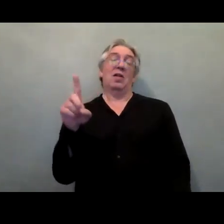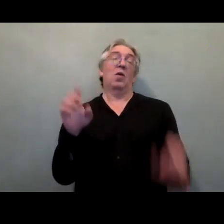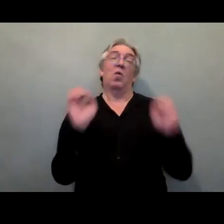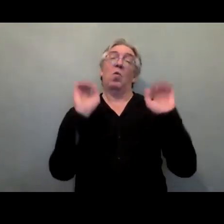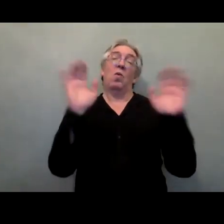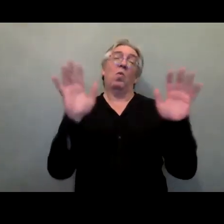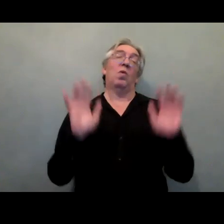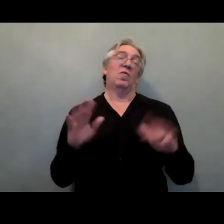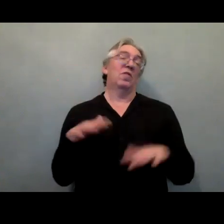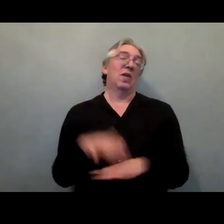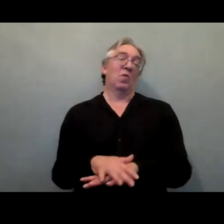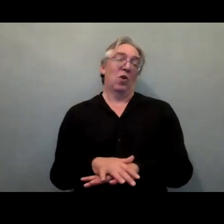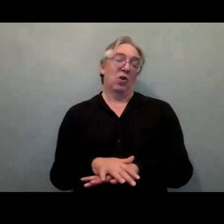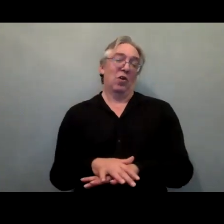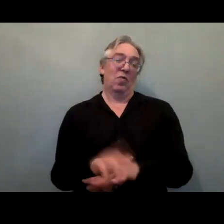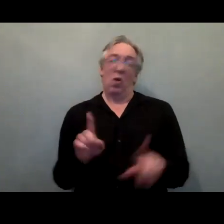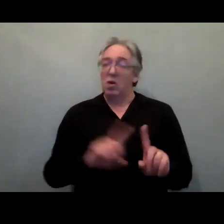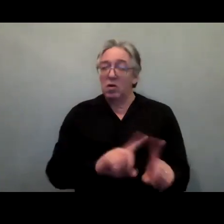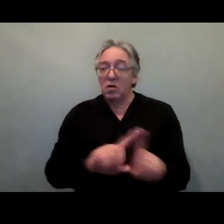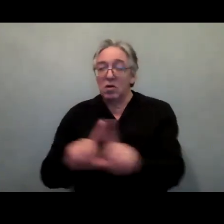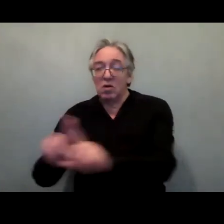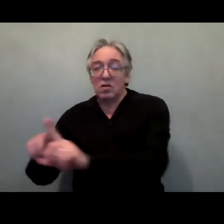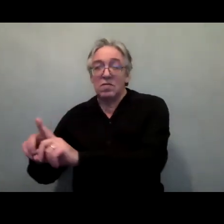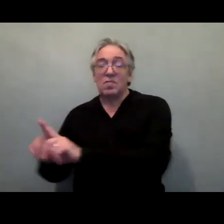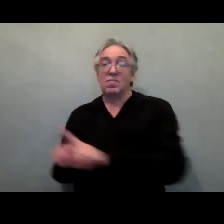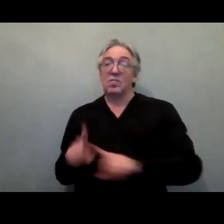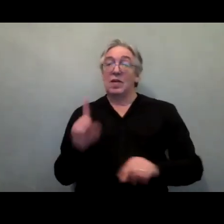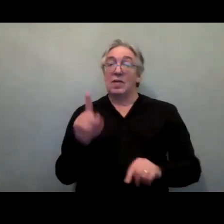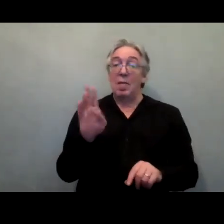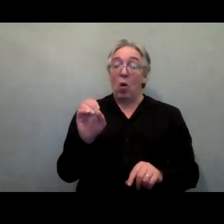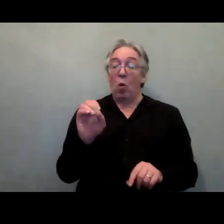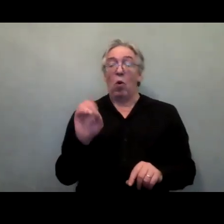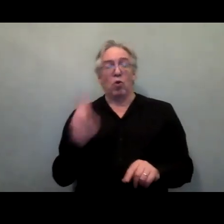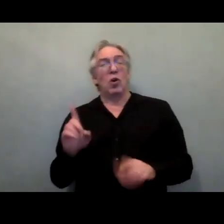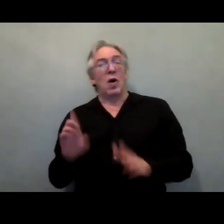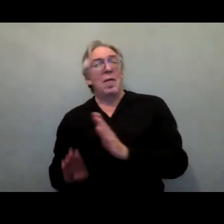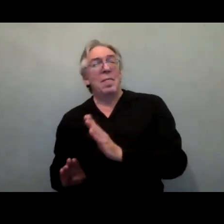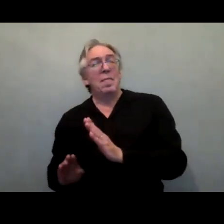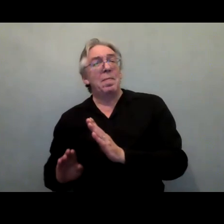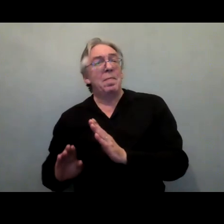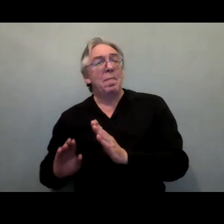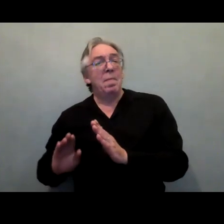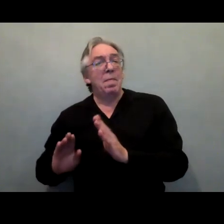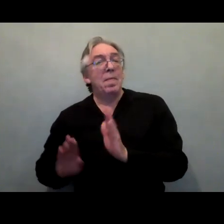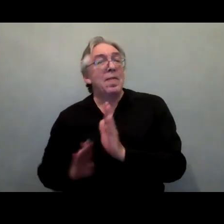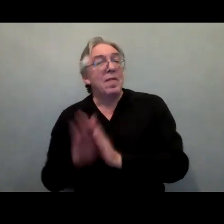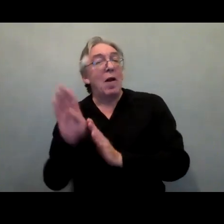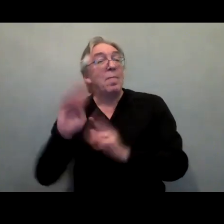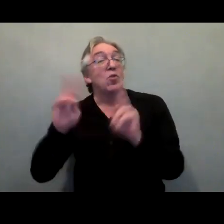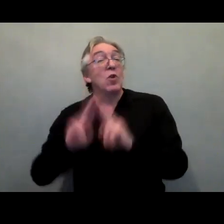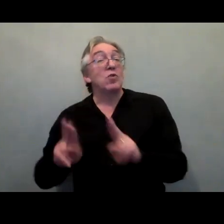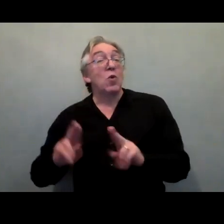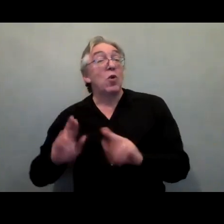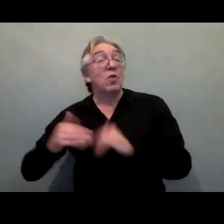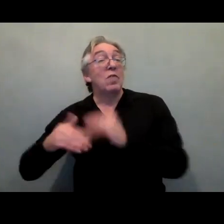disability inclusion and the CRPD into global development thinking and practice. And this session, I think, has been a really clear